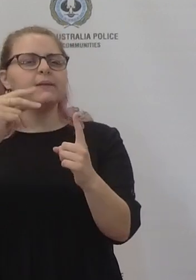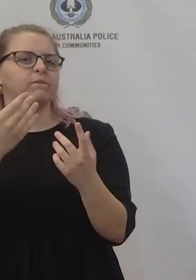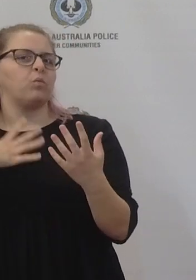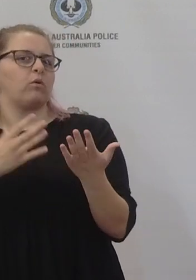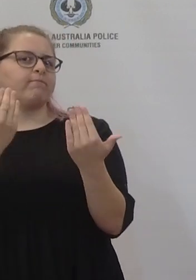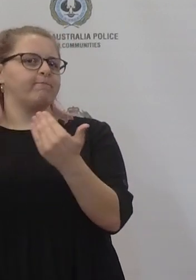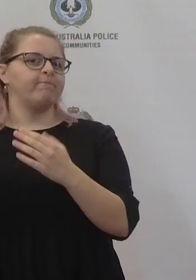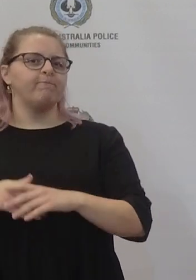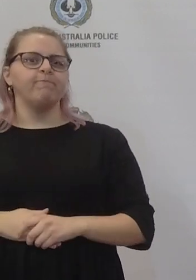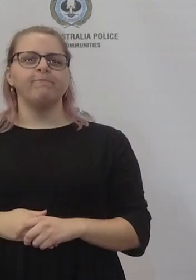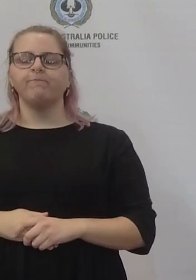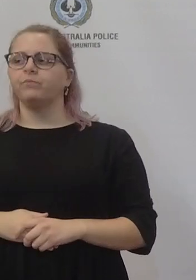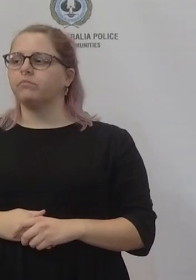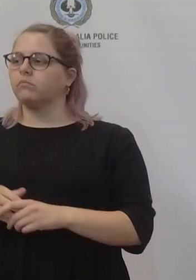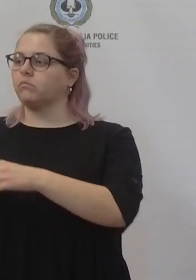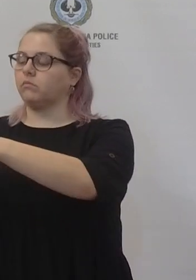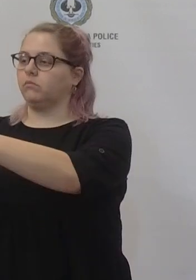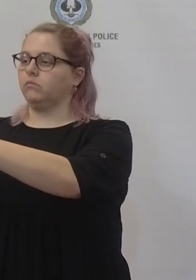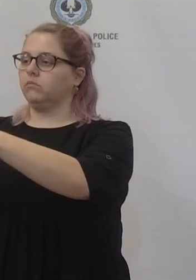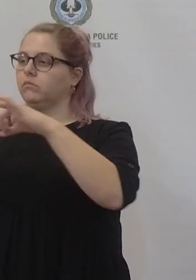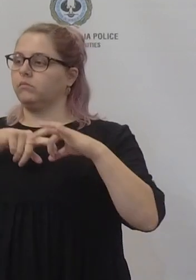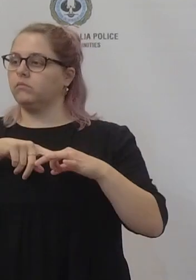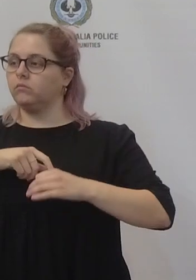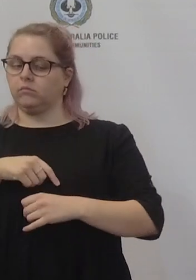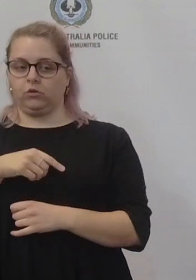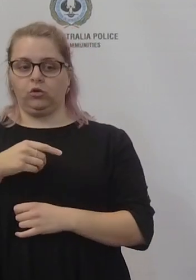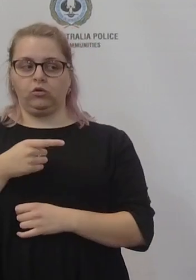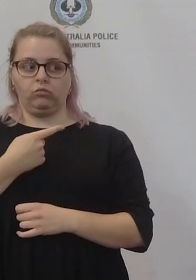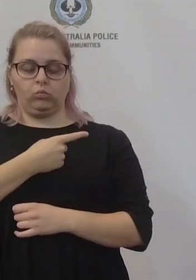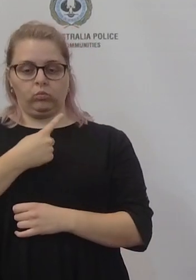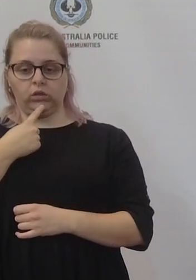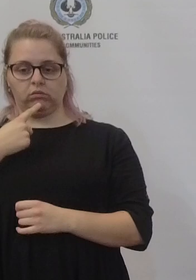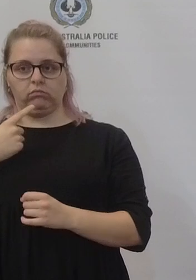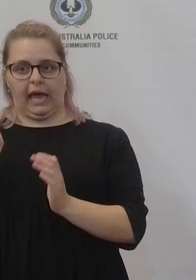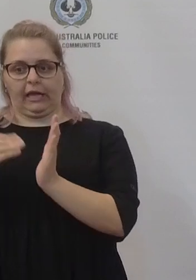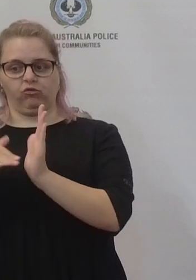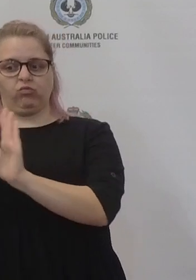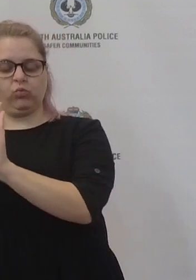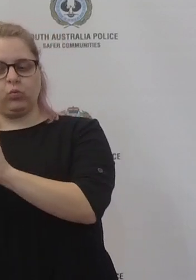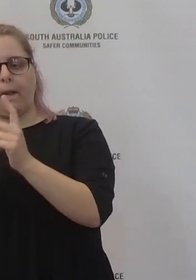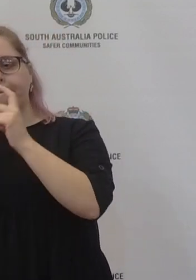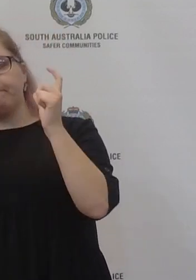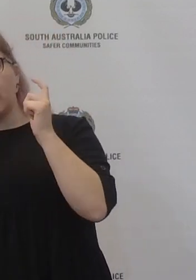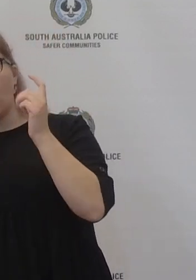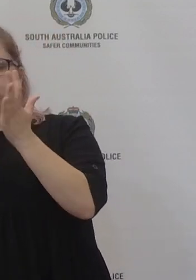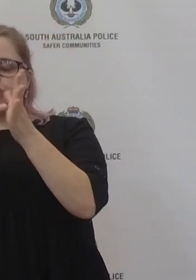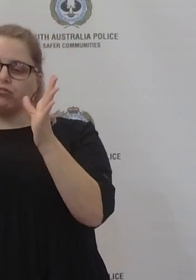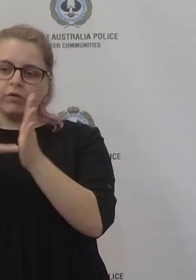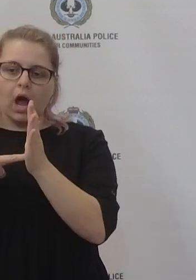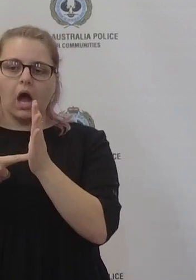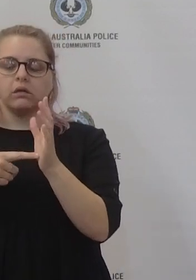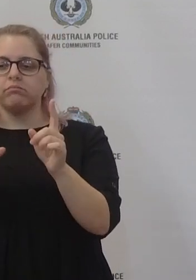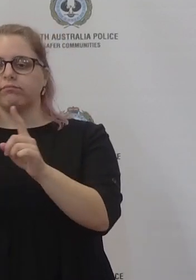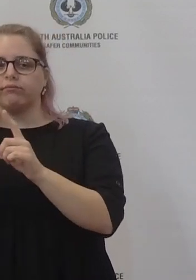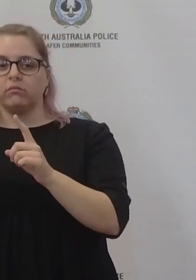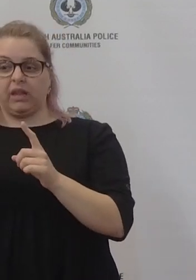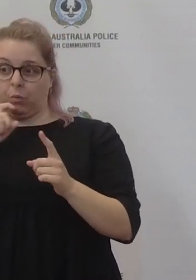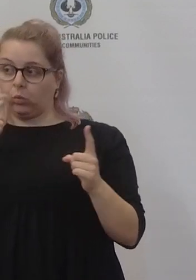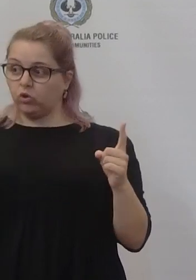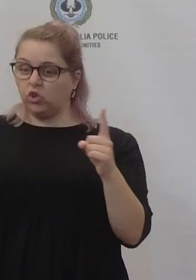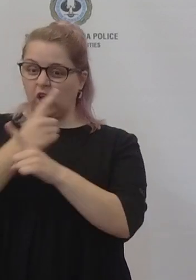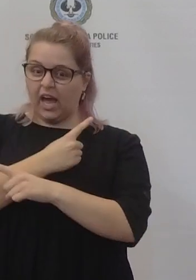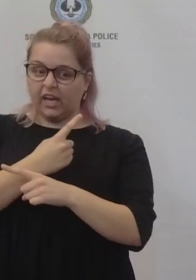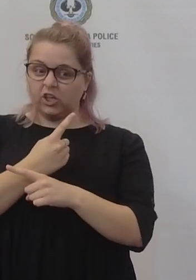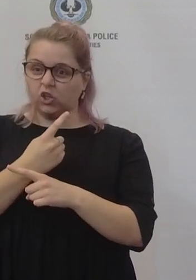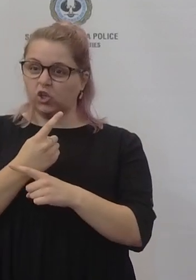rules you've just put in place, they also drop once the mandates end when emergency management ends? Look it really depends on the